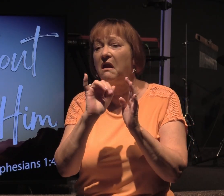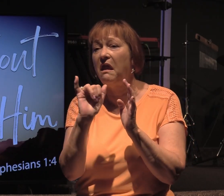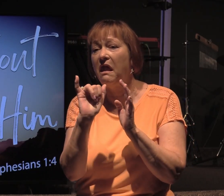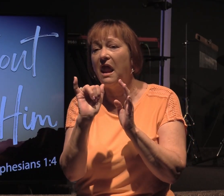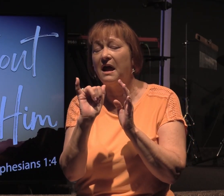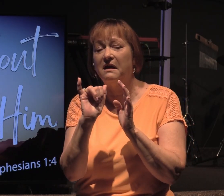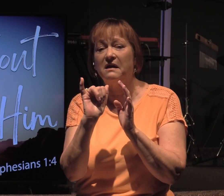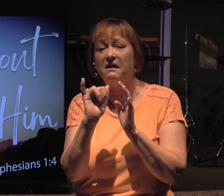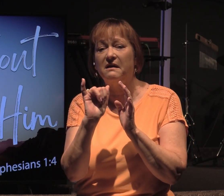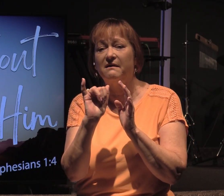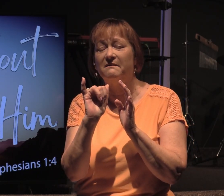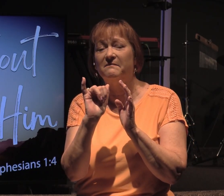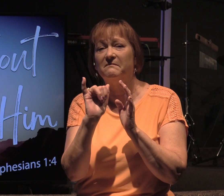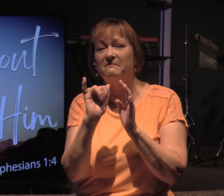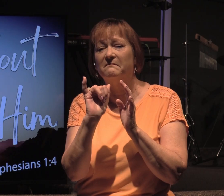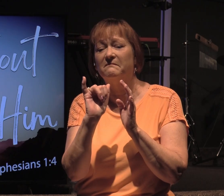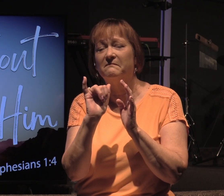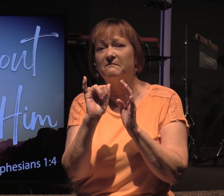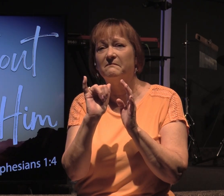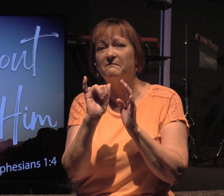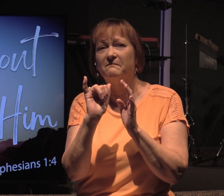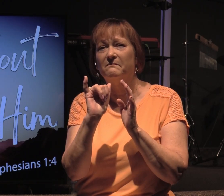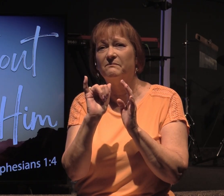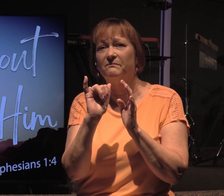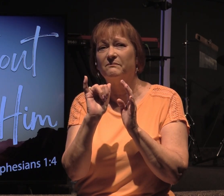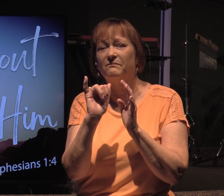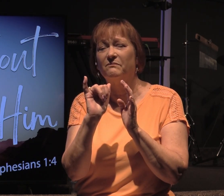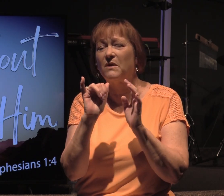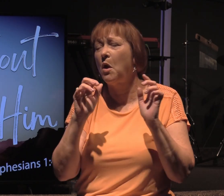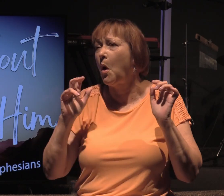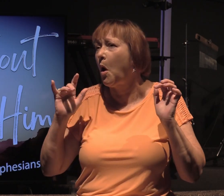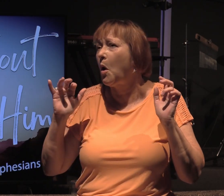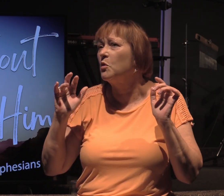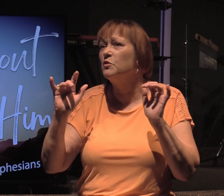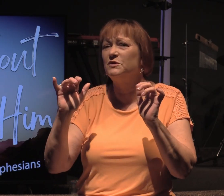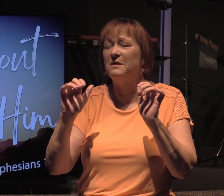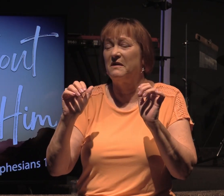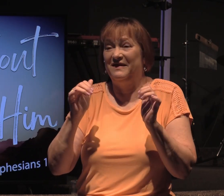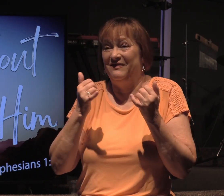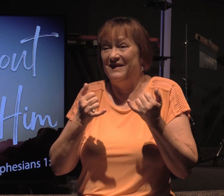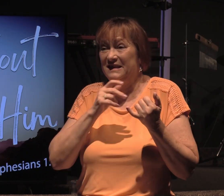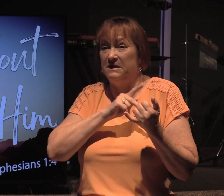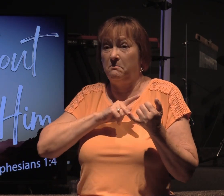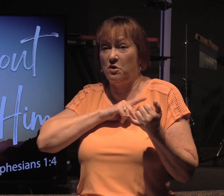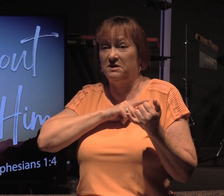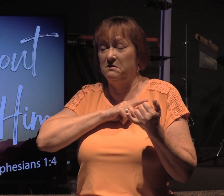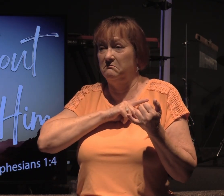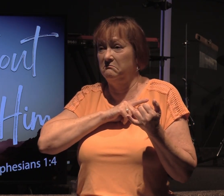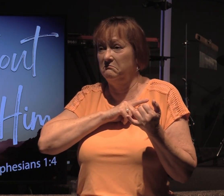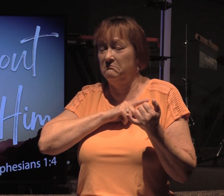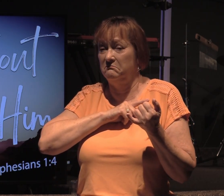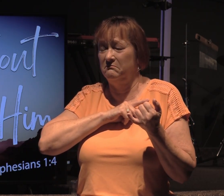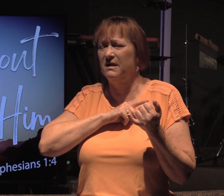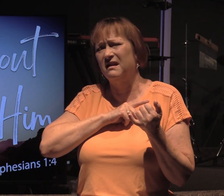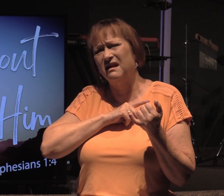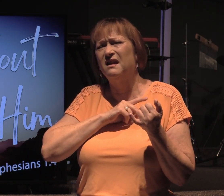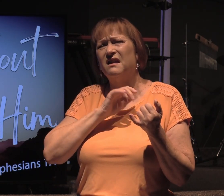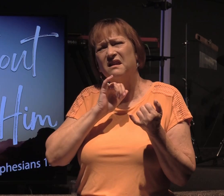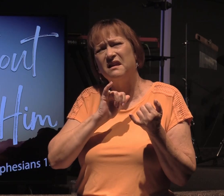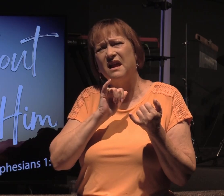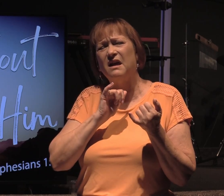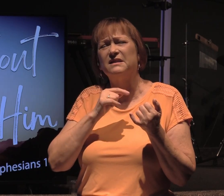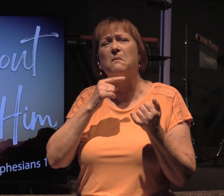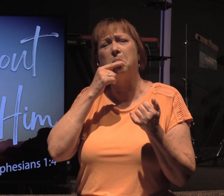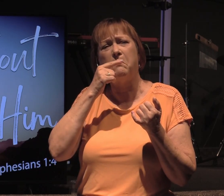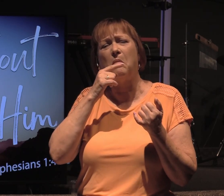in a crusade or something because this is personal. I mean we shouldn't be